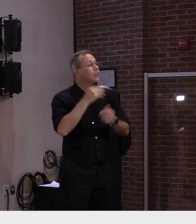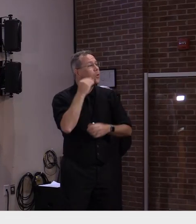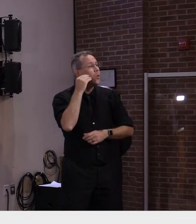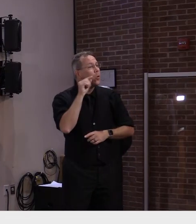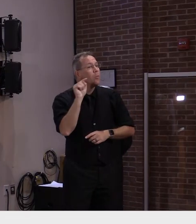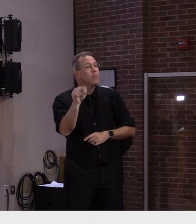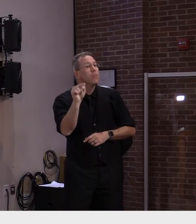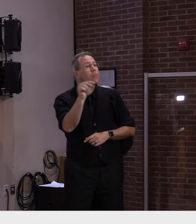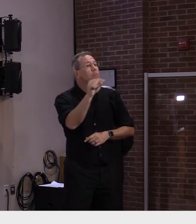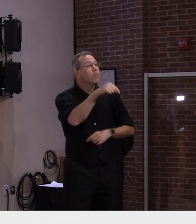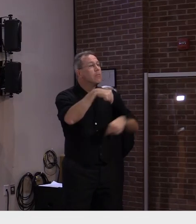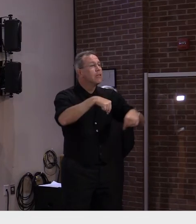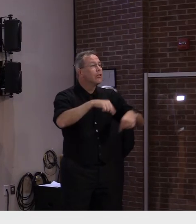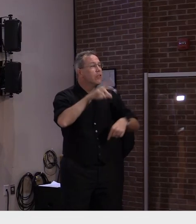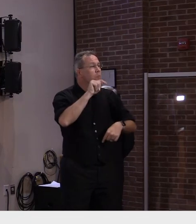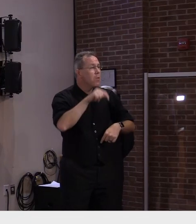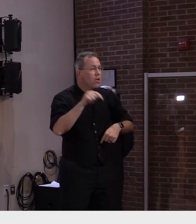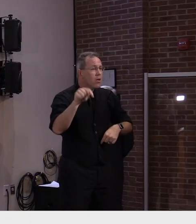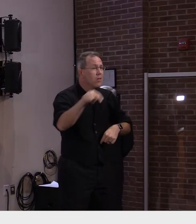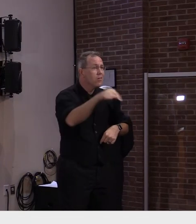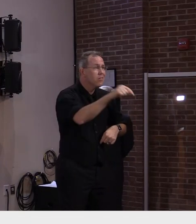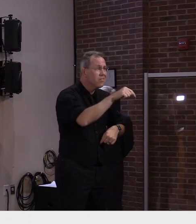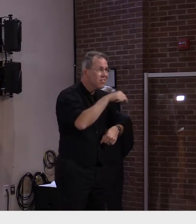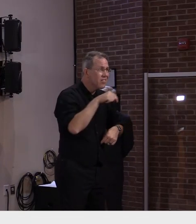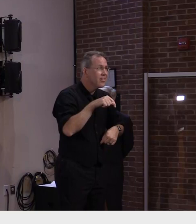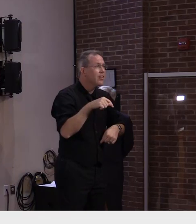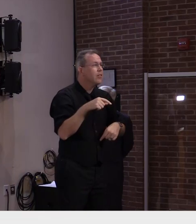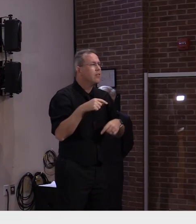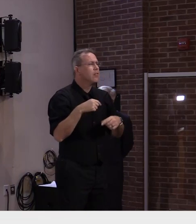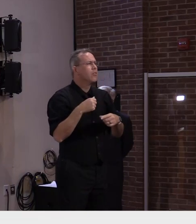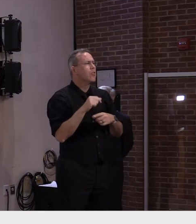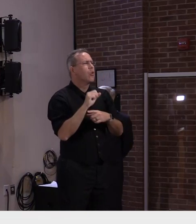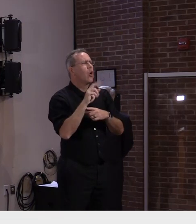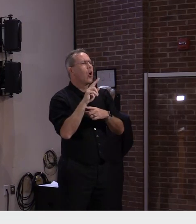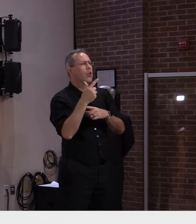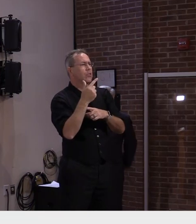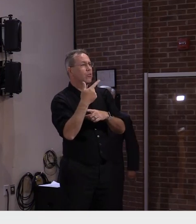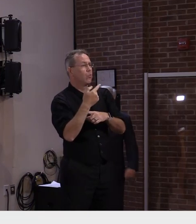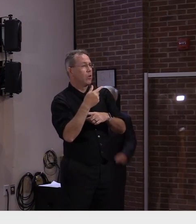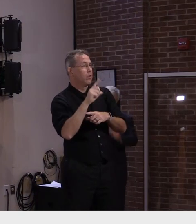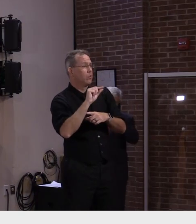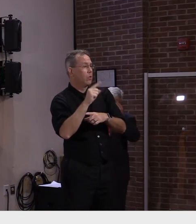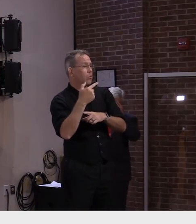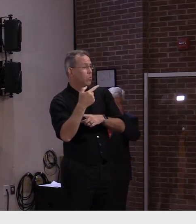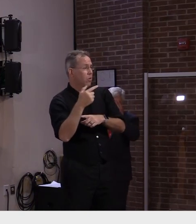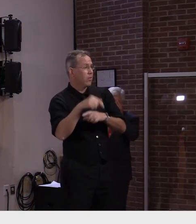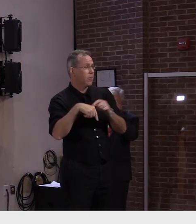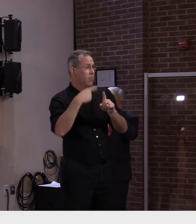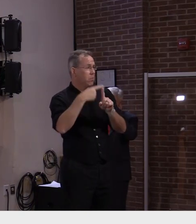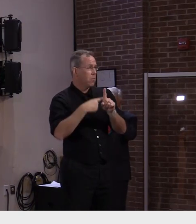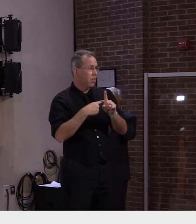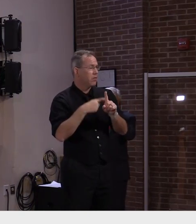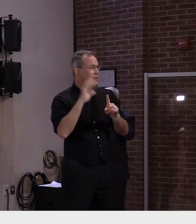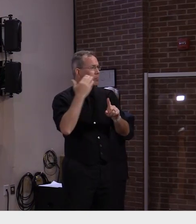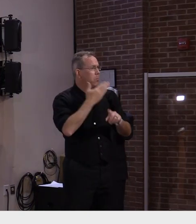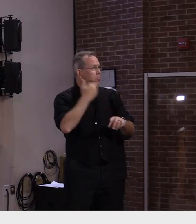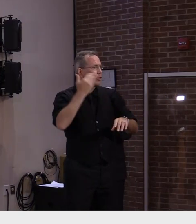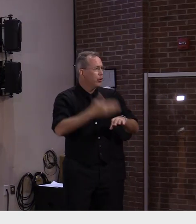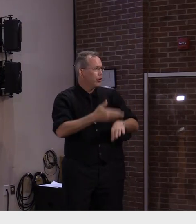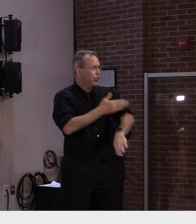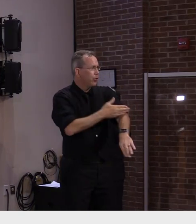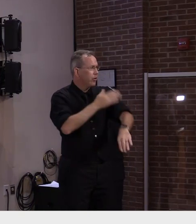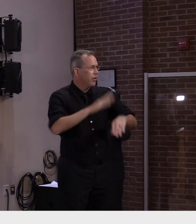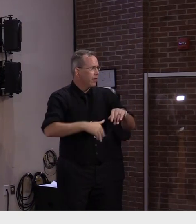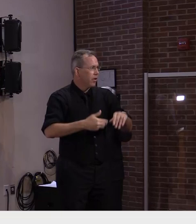August of 2021 is nothing like it was at any point prior in the pandemic.